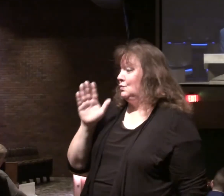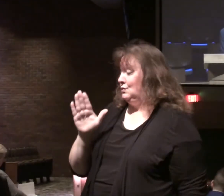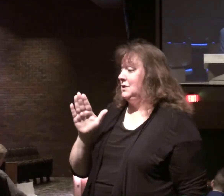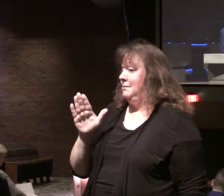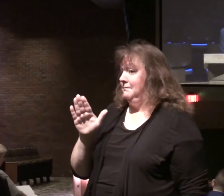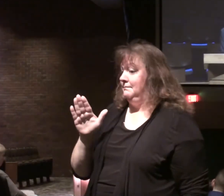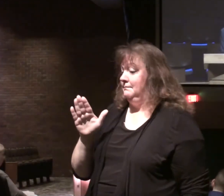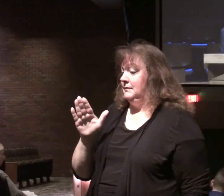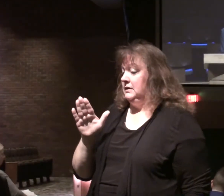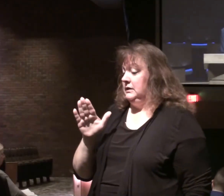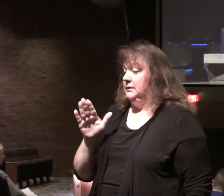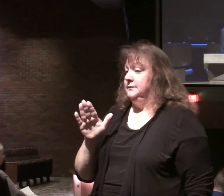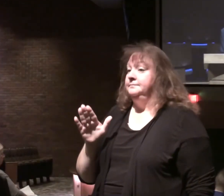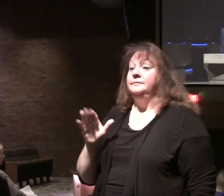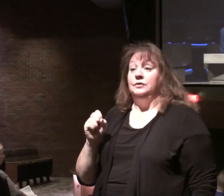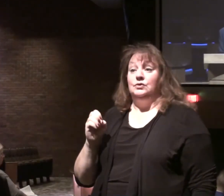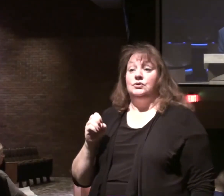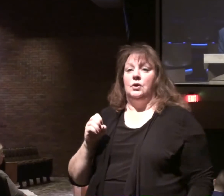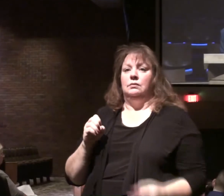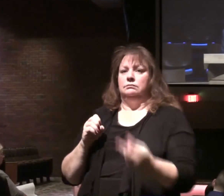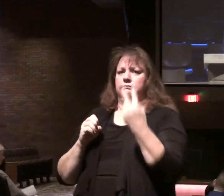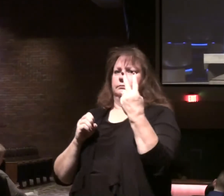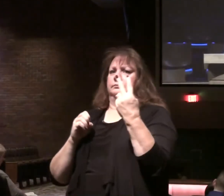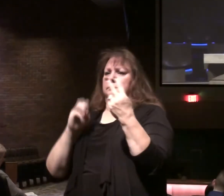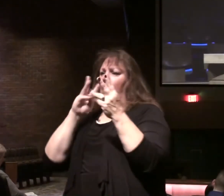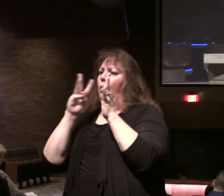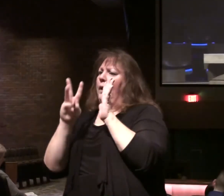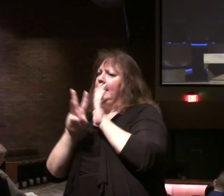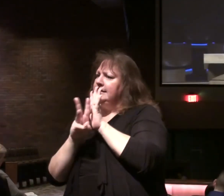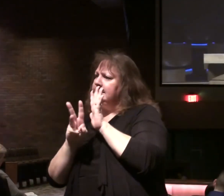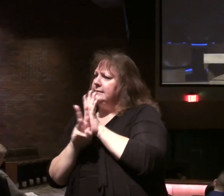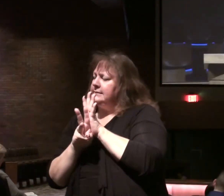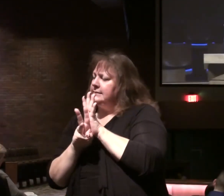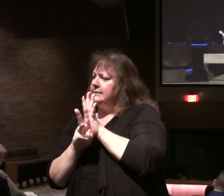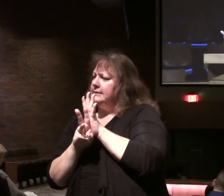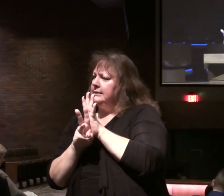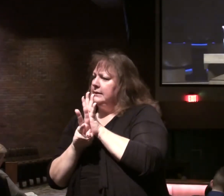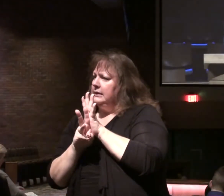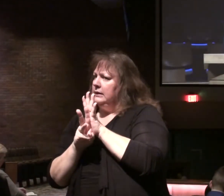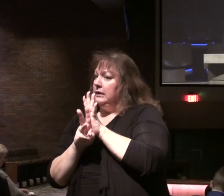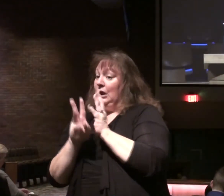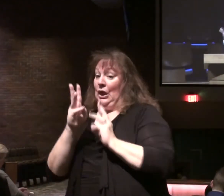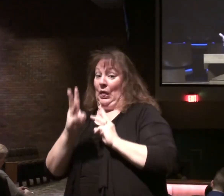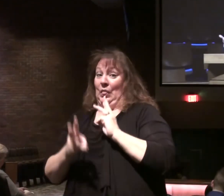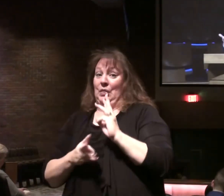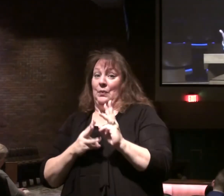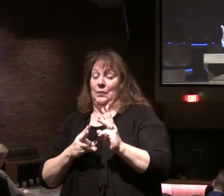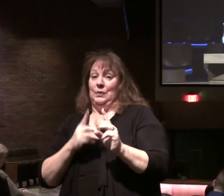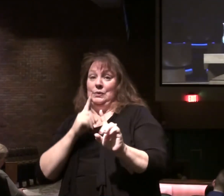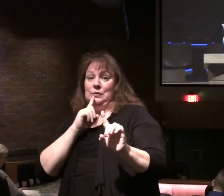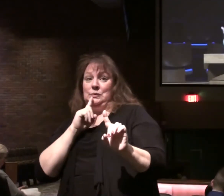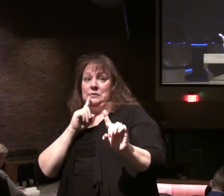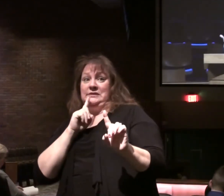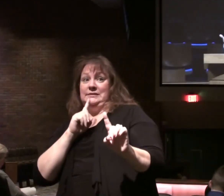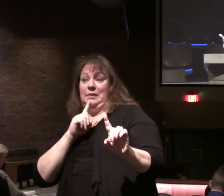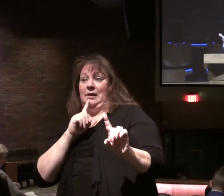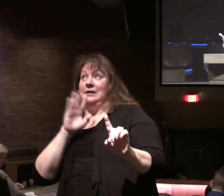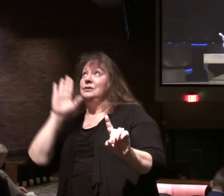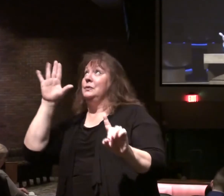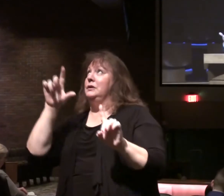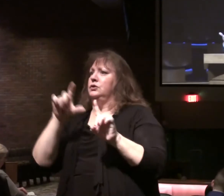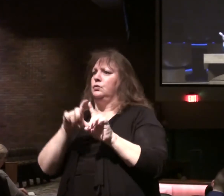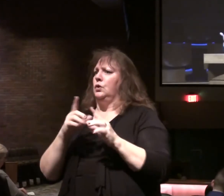That comes up here as well. So they are witnesses. And we know how the world responds to hearing the word of God.